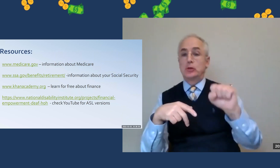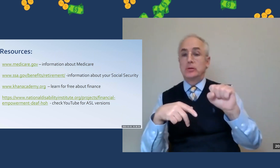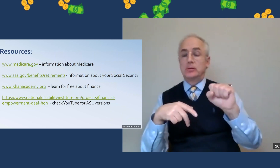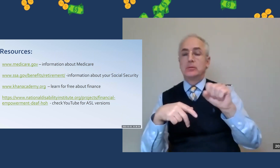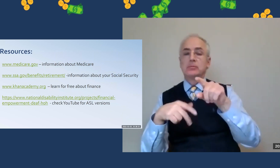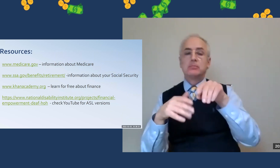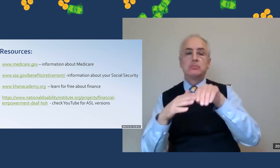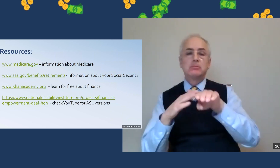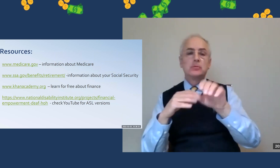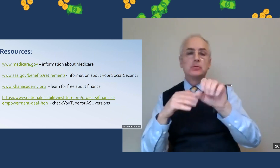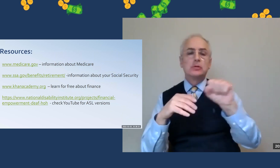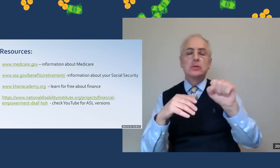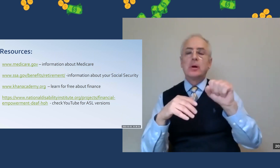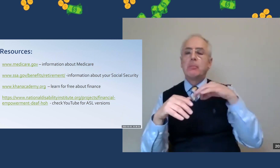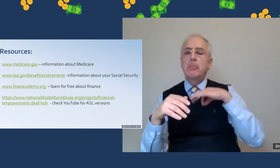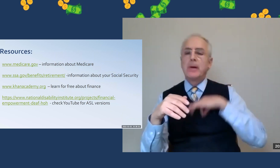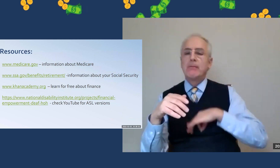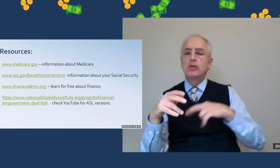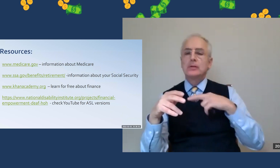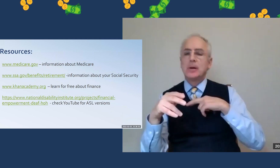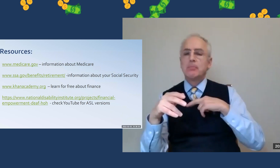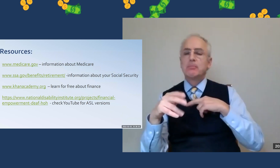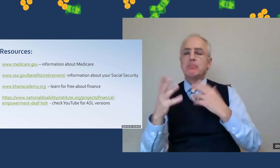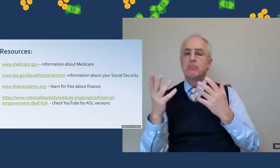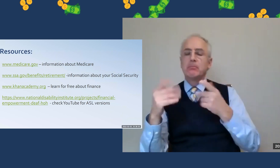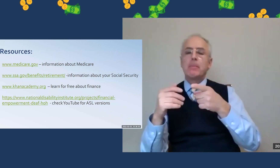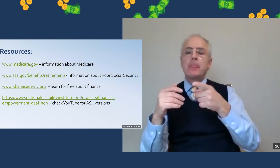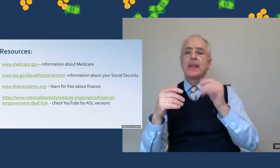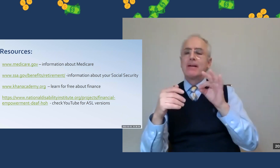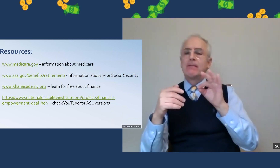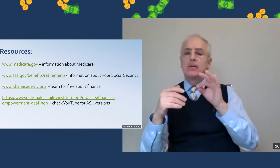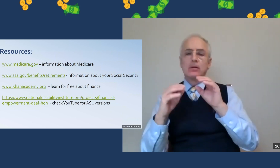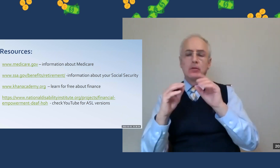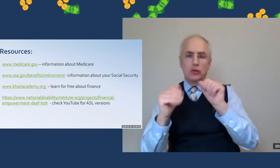The next website is information about Social Security benefits and retirement.